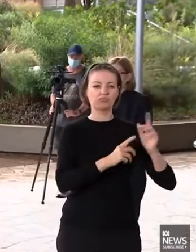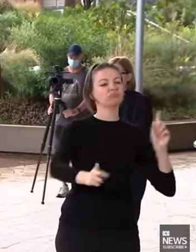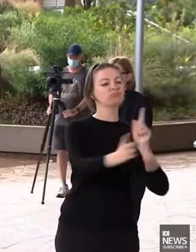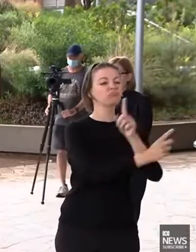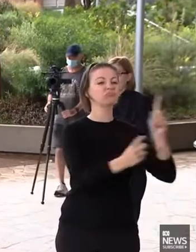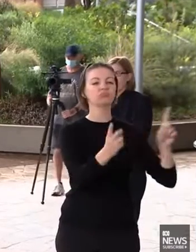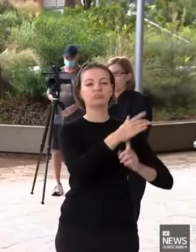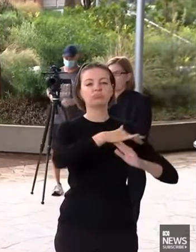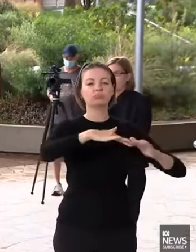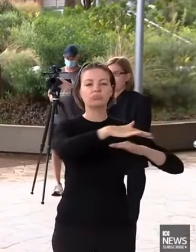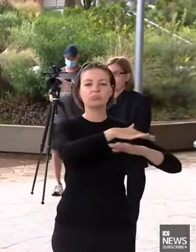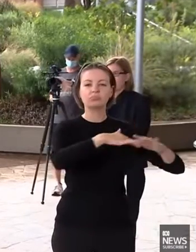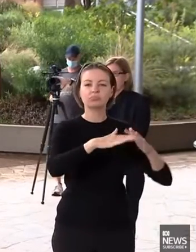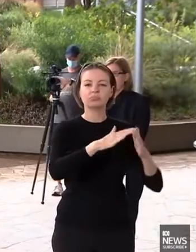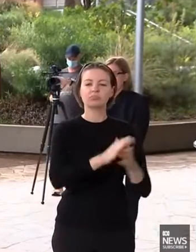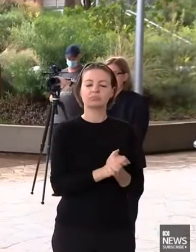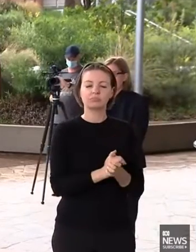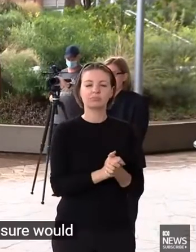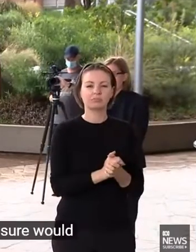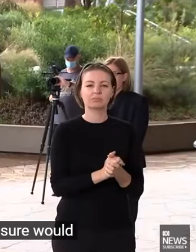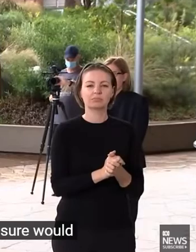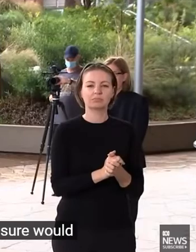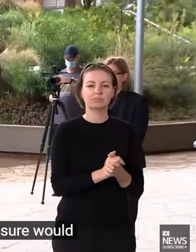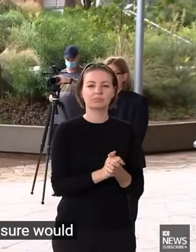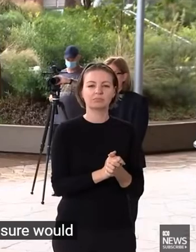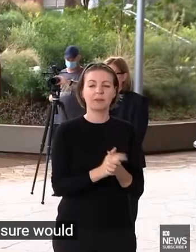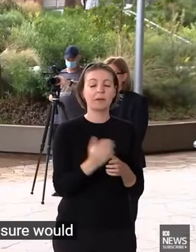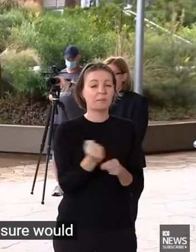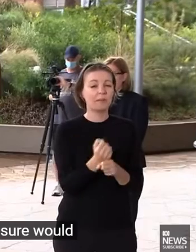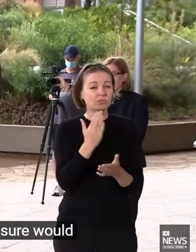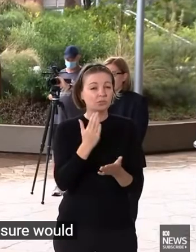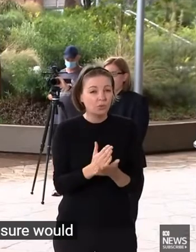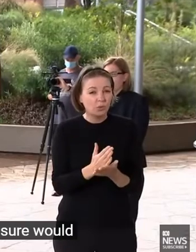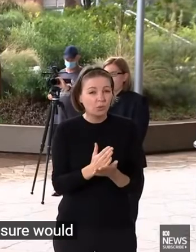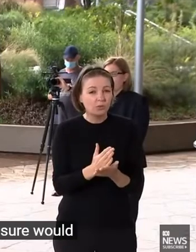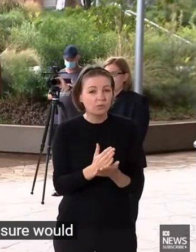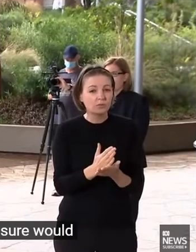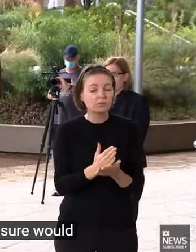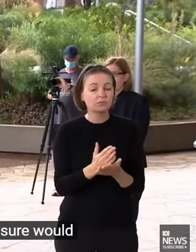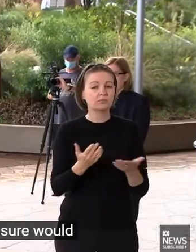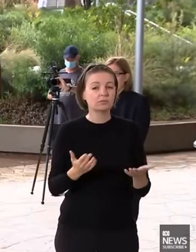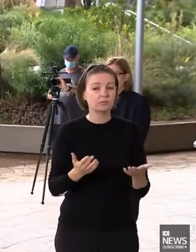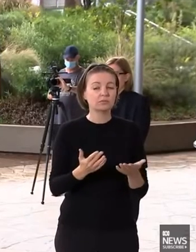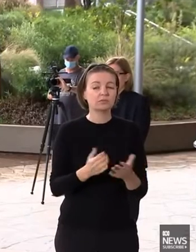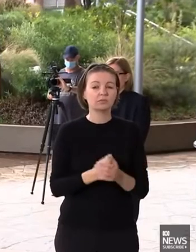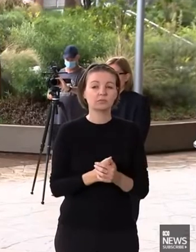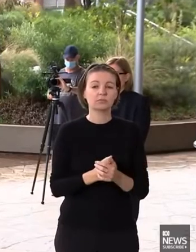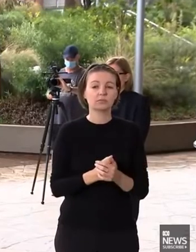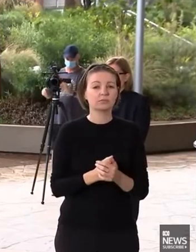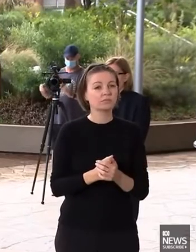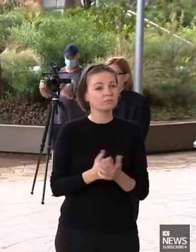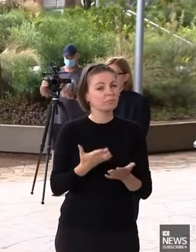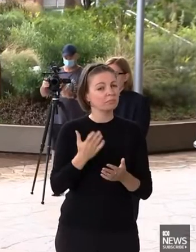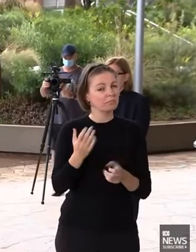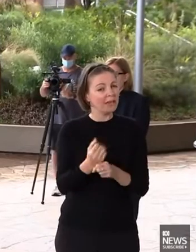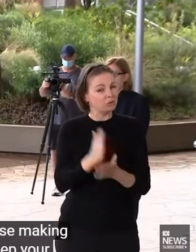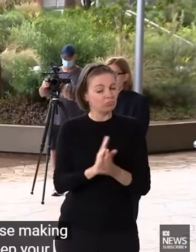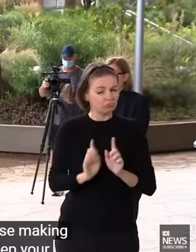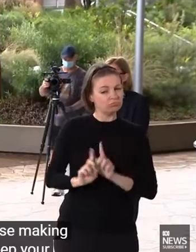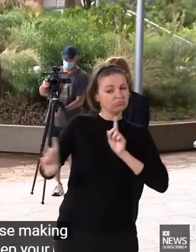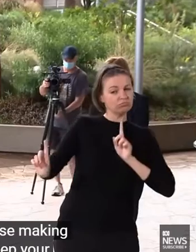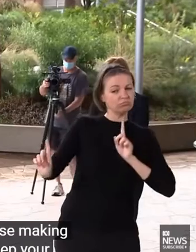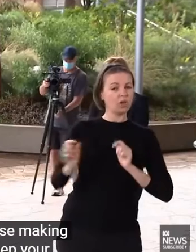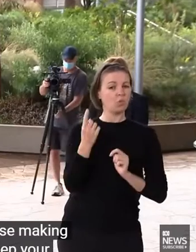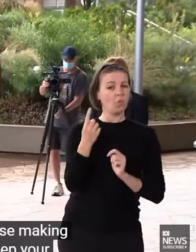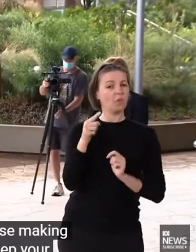mixture of advisory and health orders, and of course making sure that you just keep your distance, that 1.5